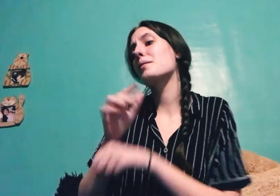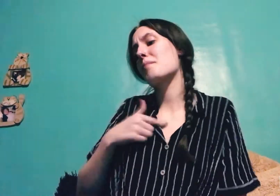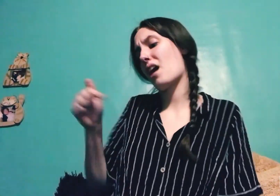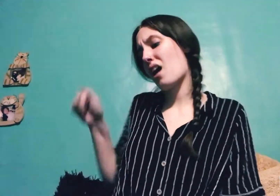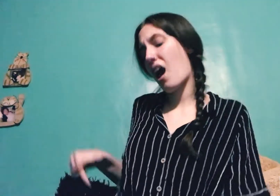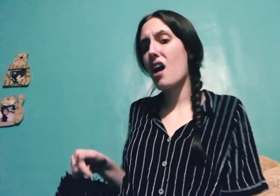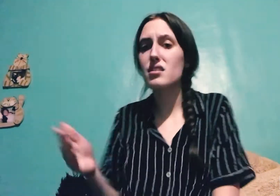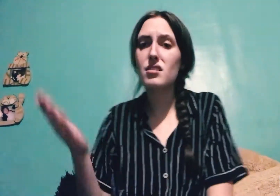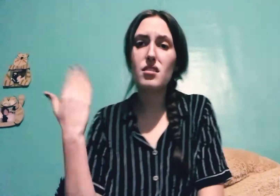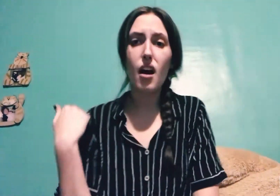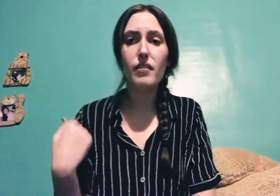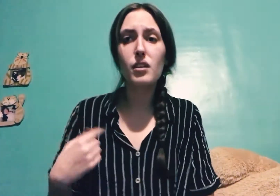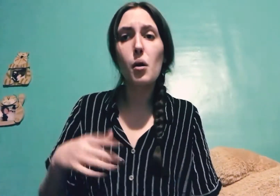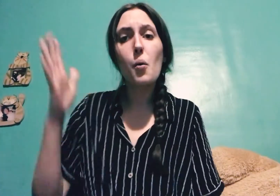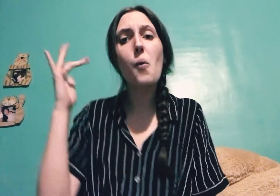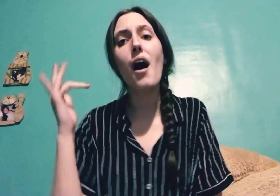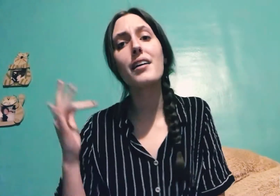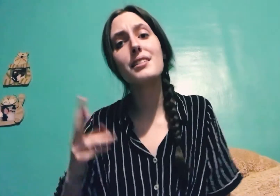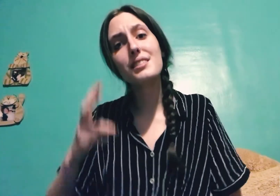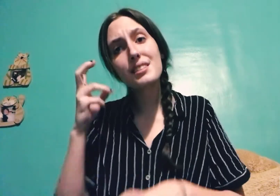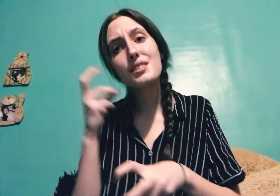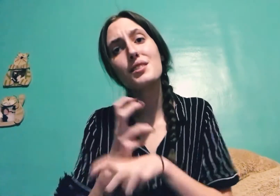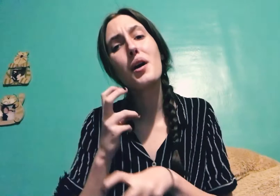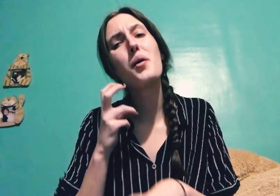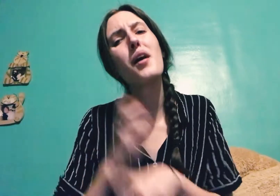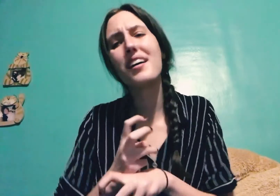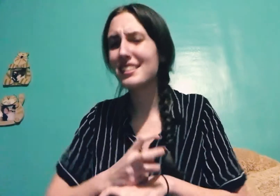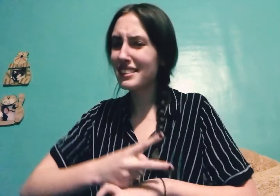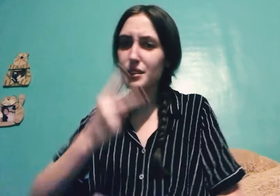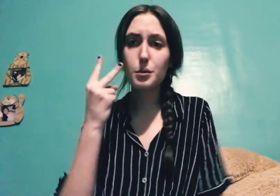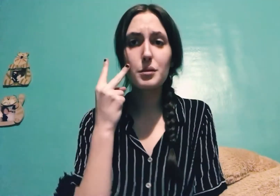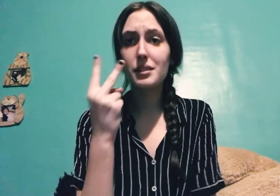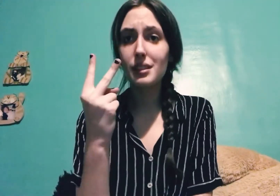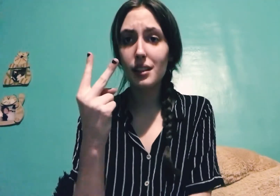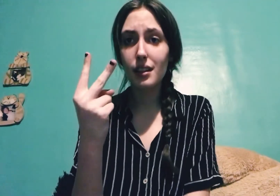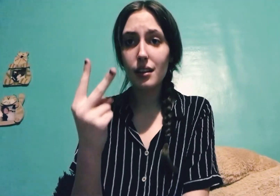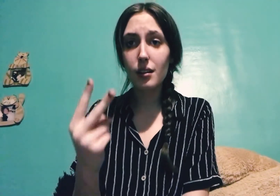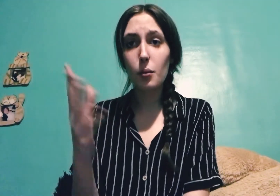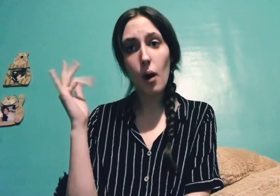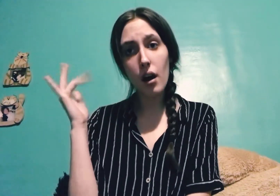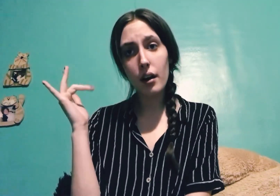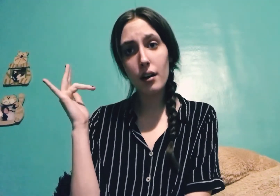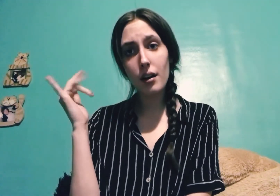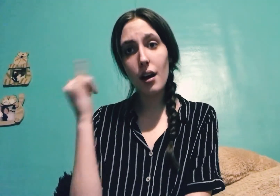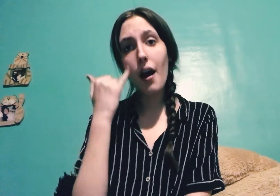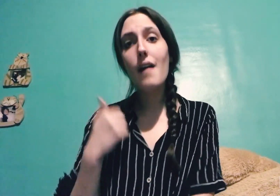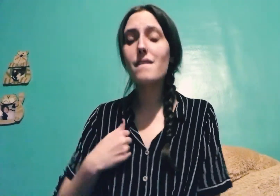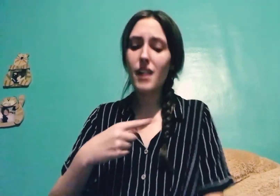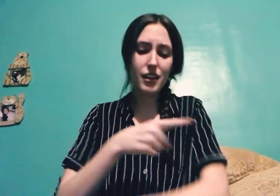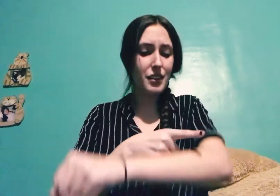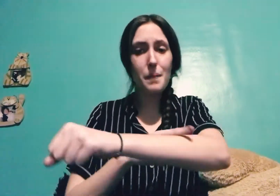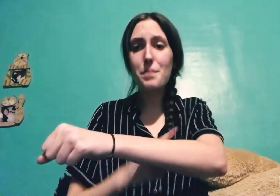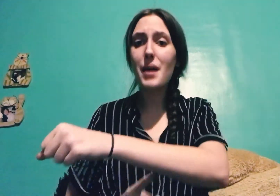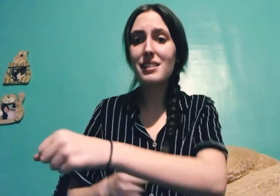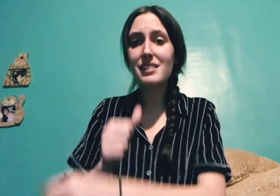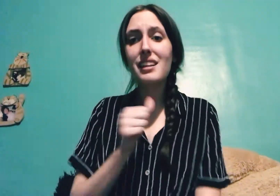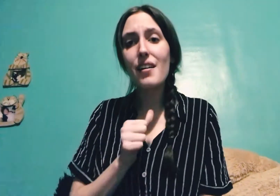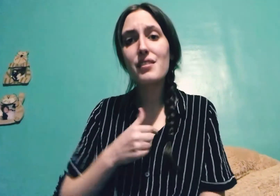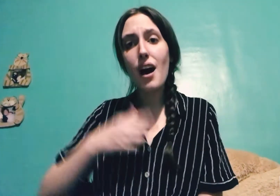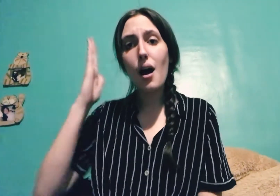my ass off Why is this so hard to see? If I killed myself, I